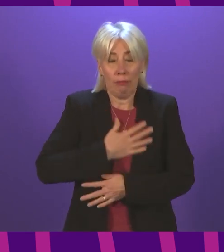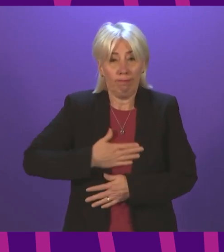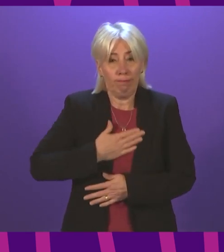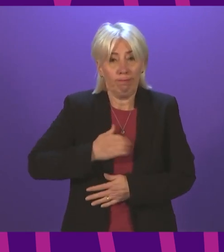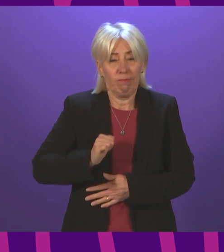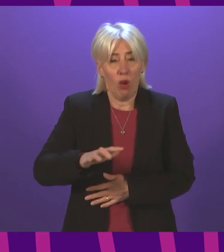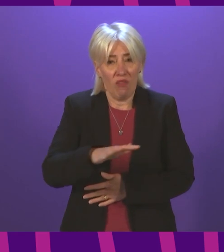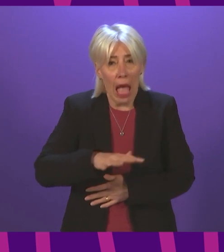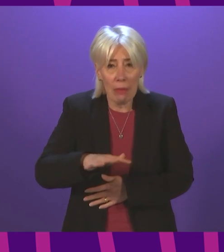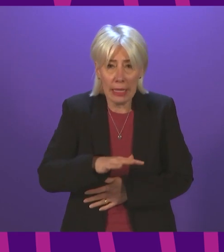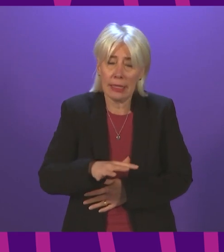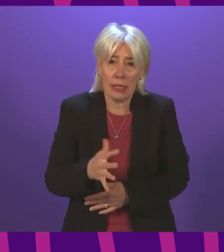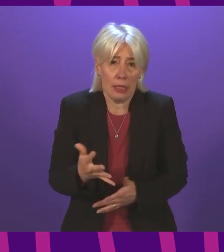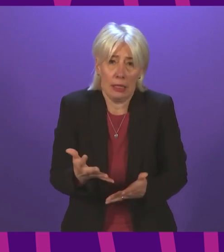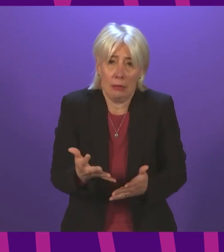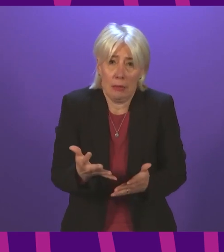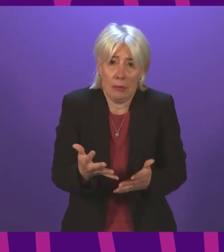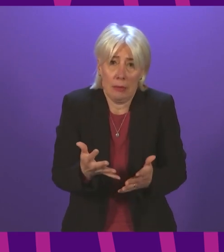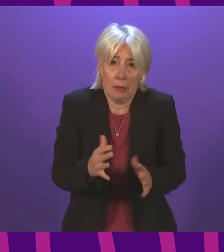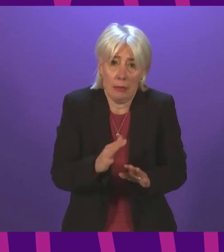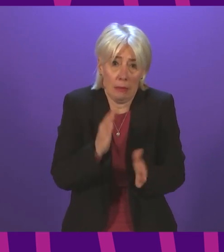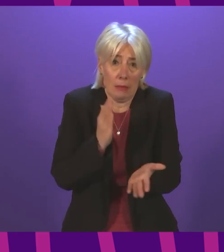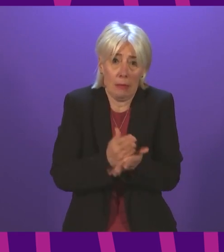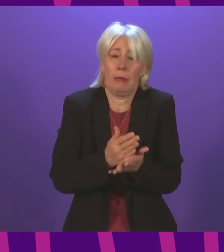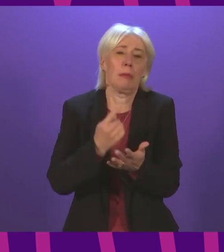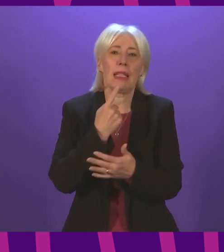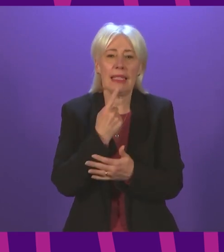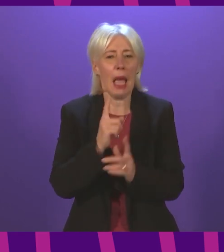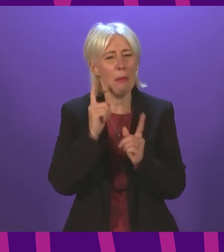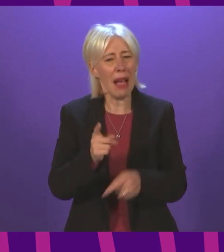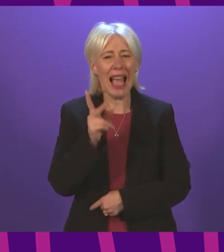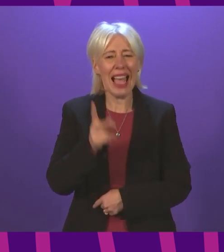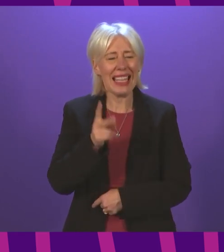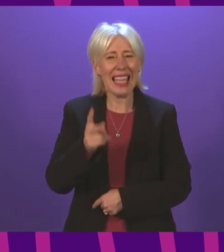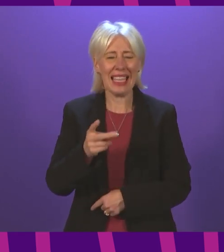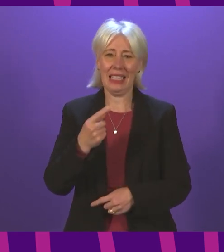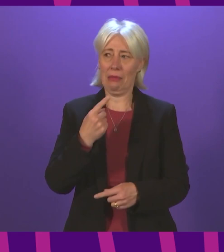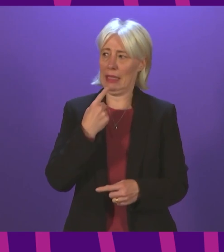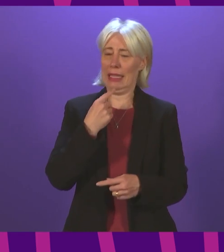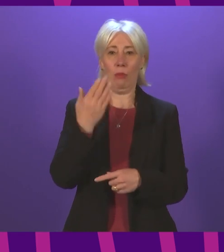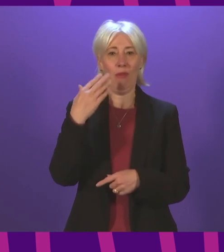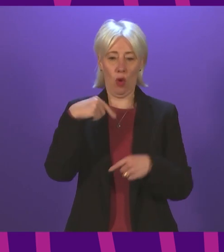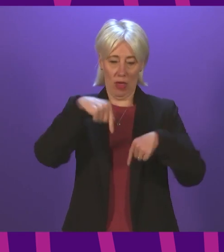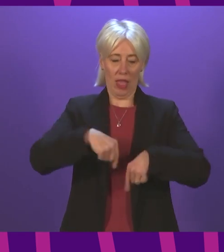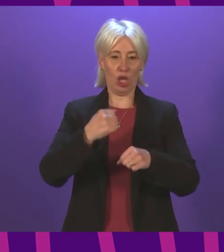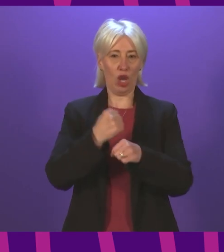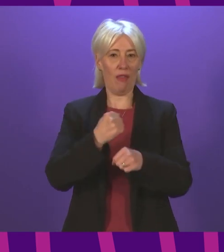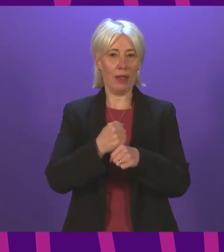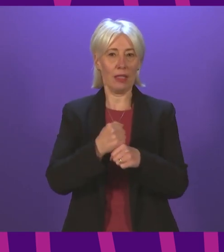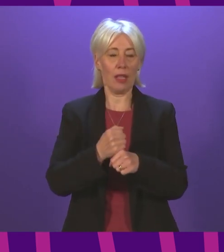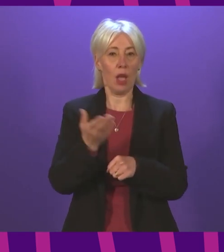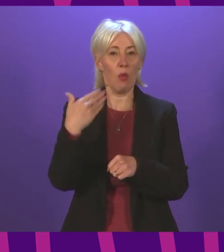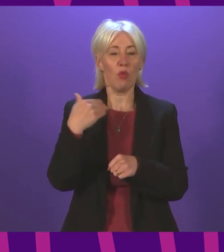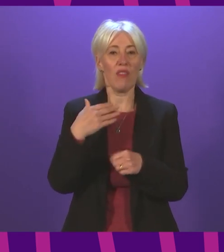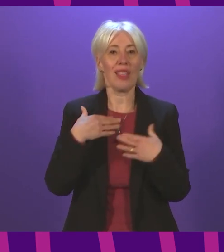absolutely not hesitate to say that. But I go again to the point I made earlier on. It was this Government, it was the previous Health